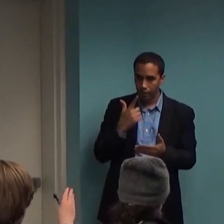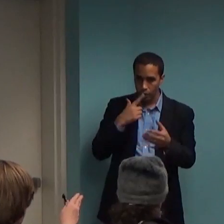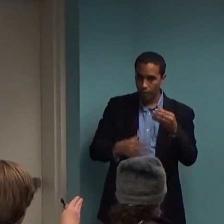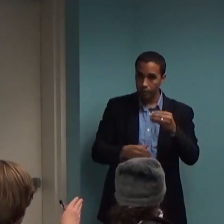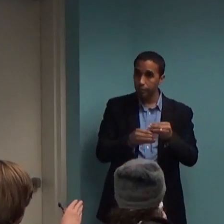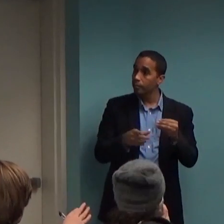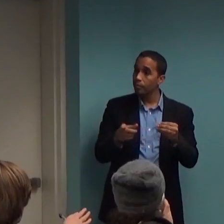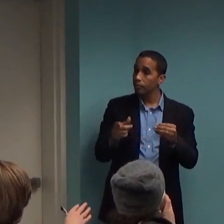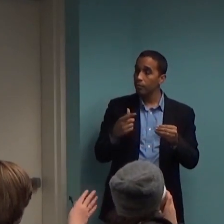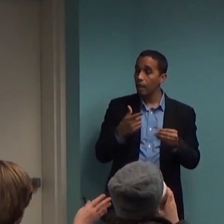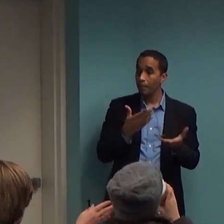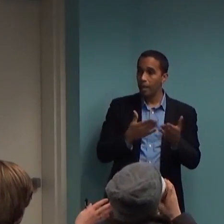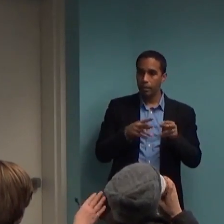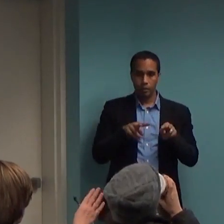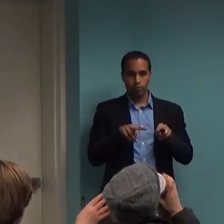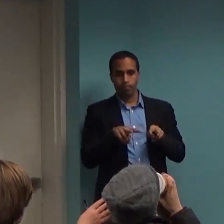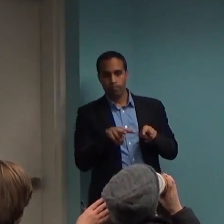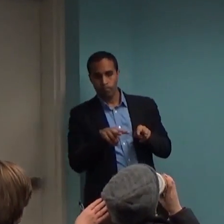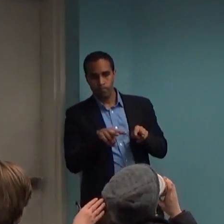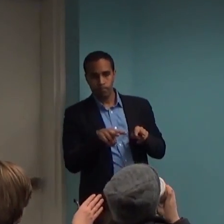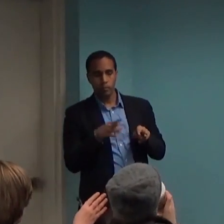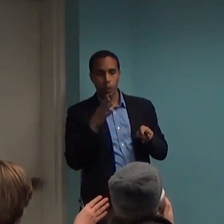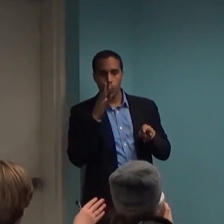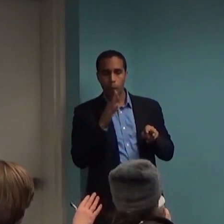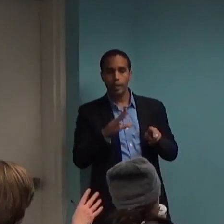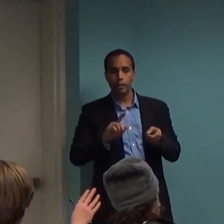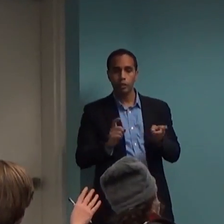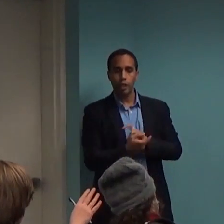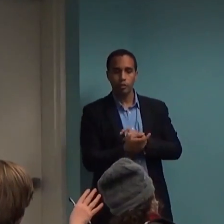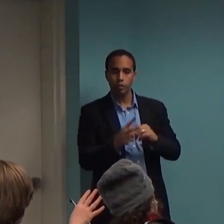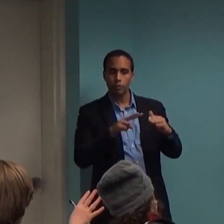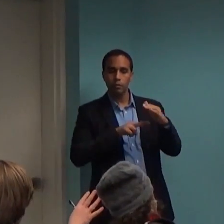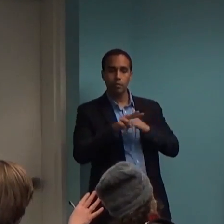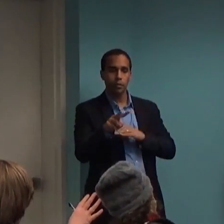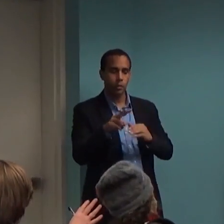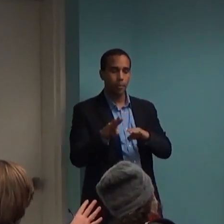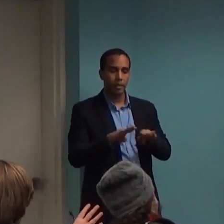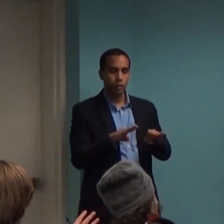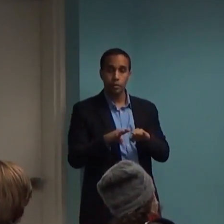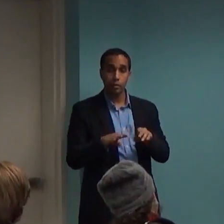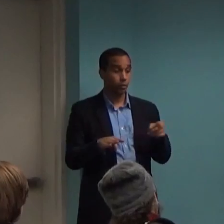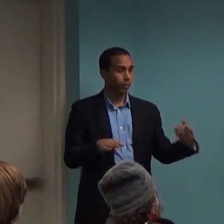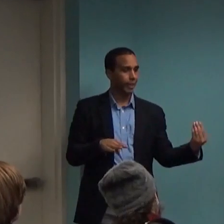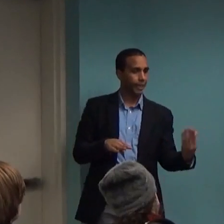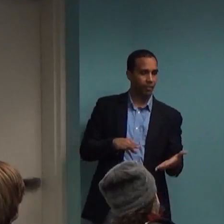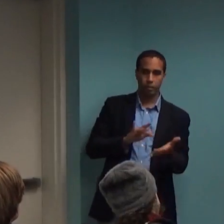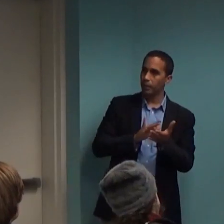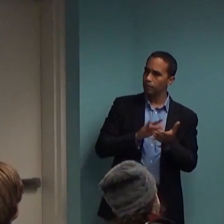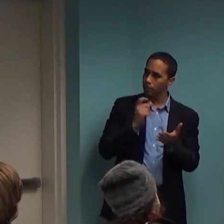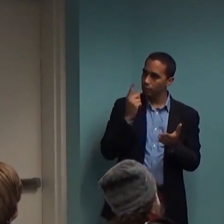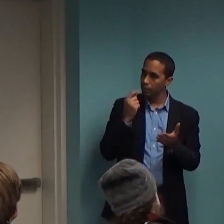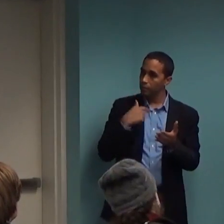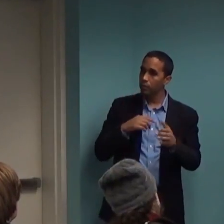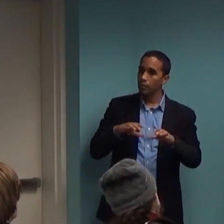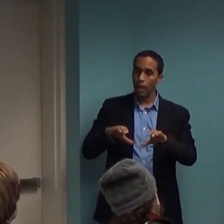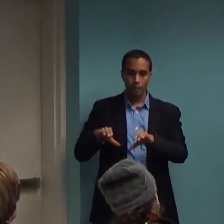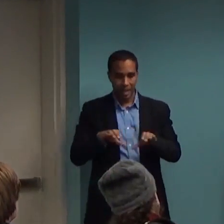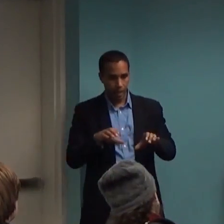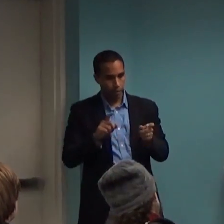behavior. And they are going to do the medication. Yeah. Yeah, yeah. So if my sense is that the